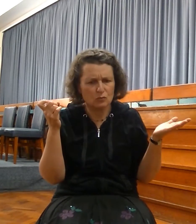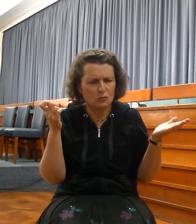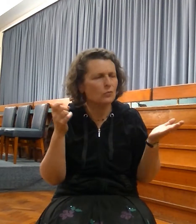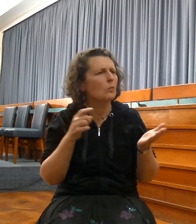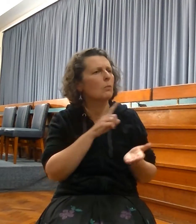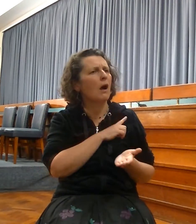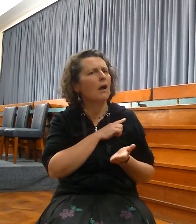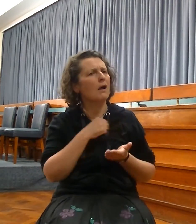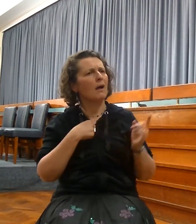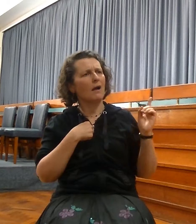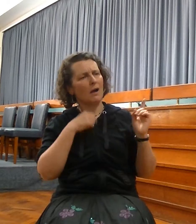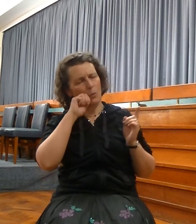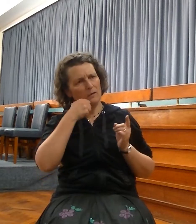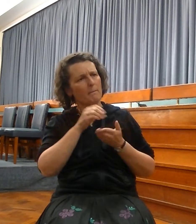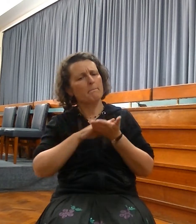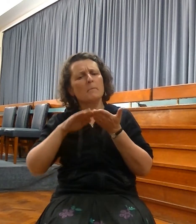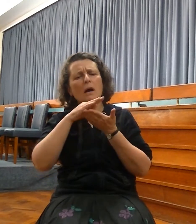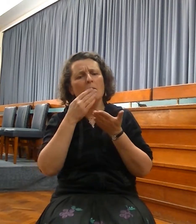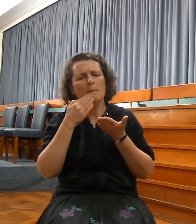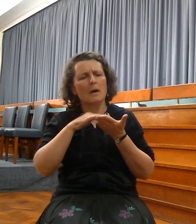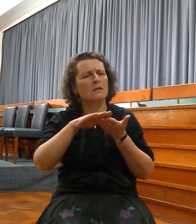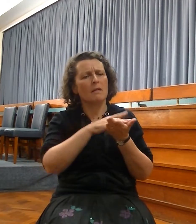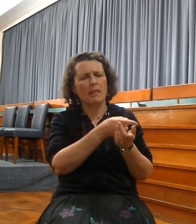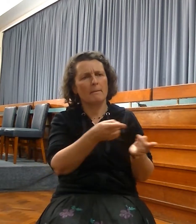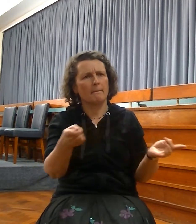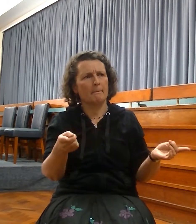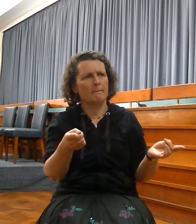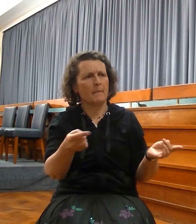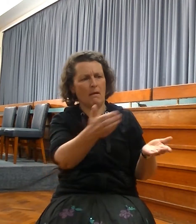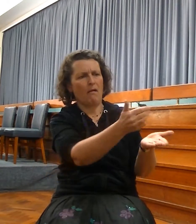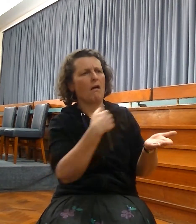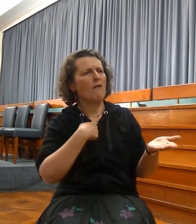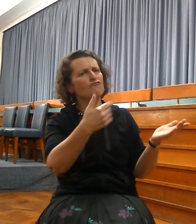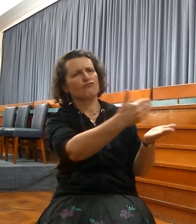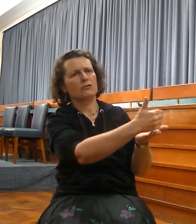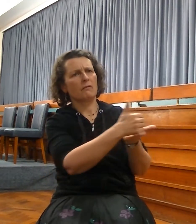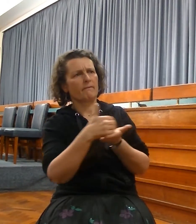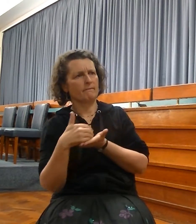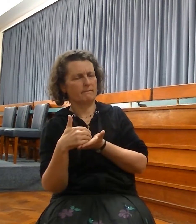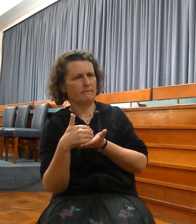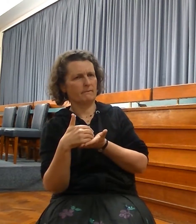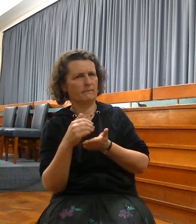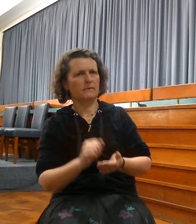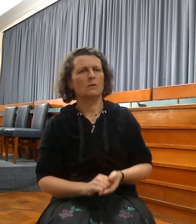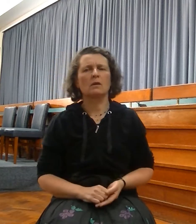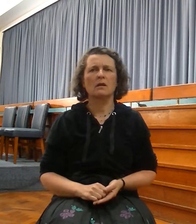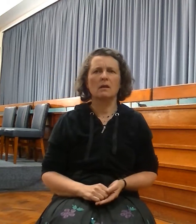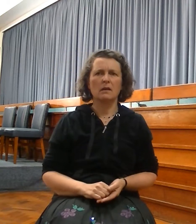them whom I reserve. And it follows the blood-curdling statements